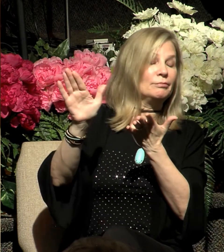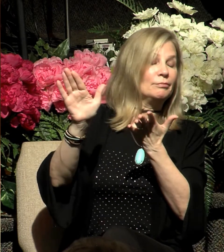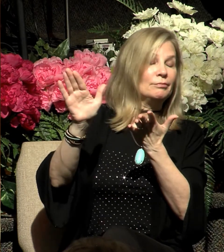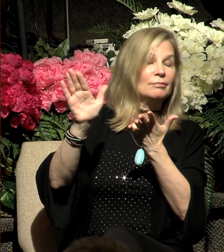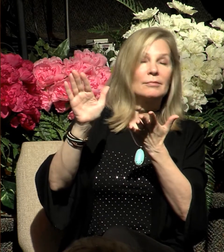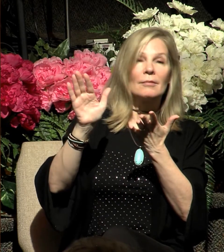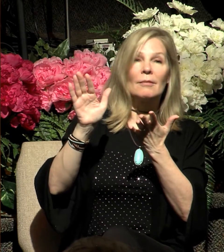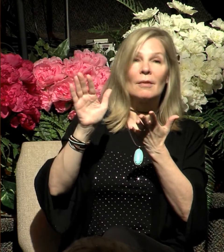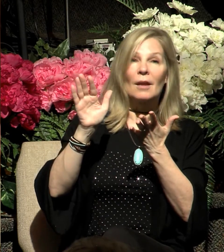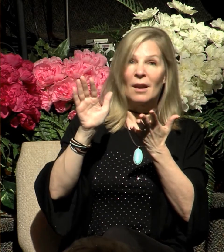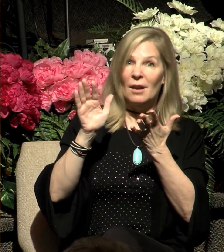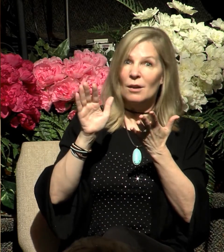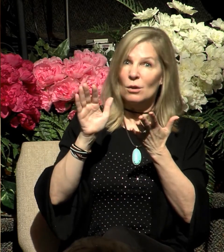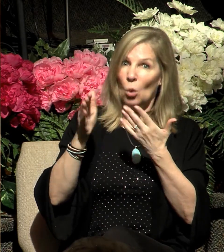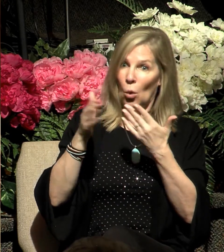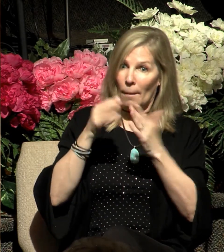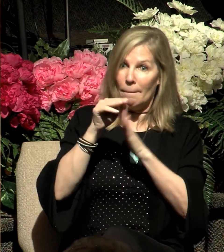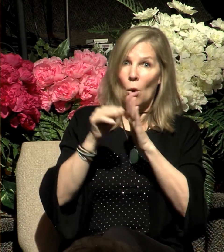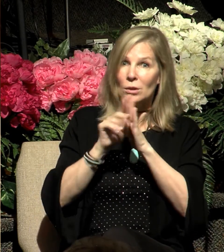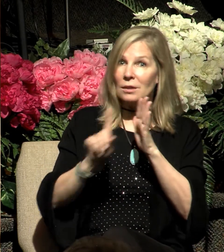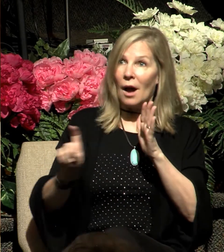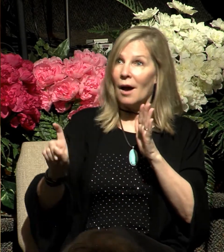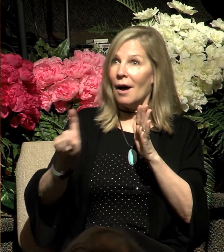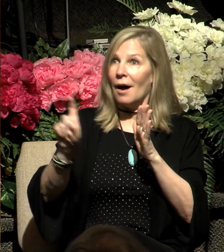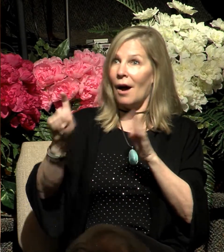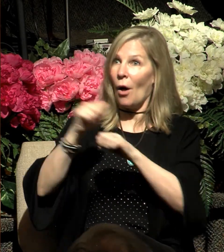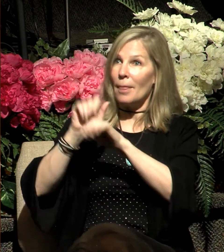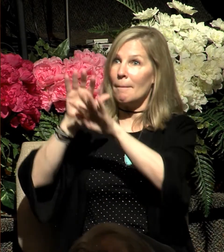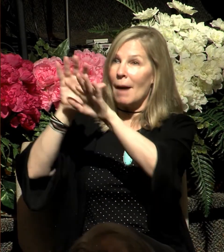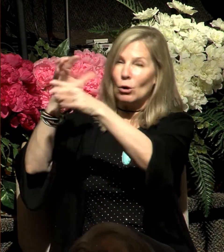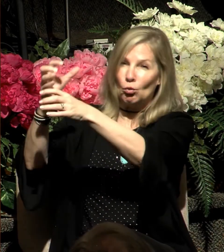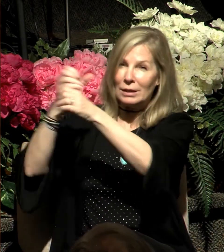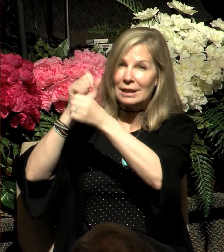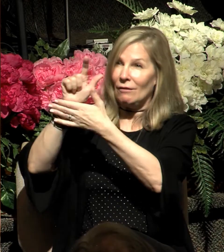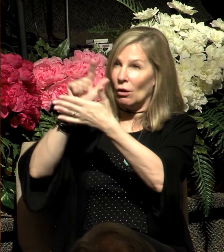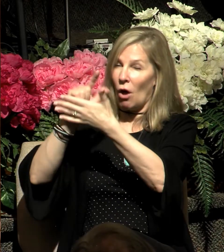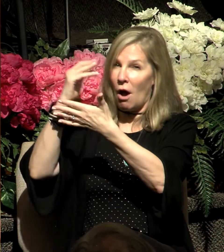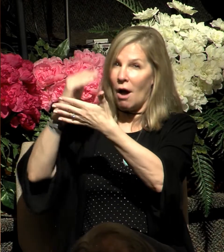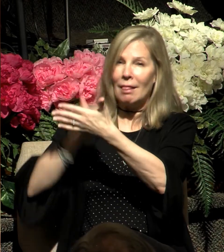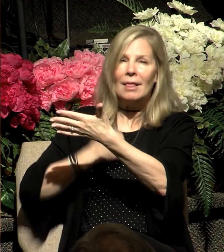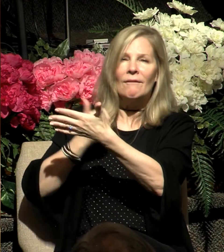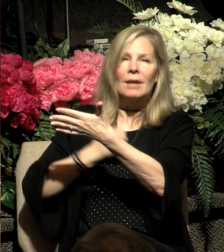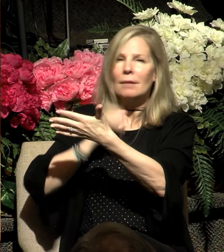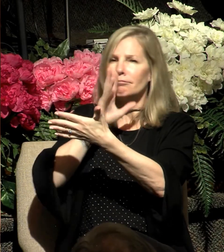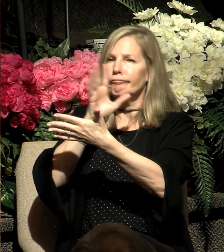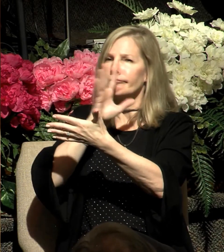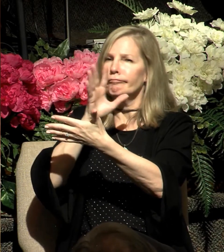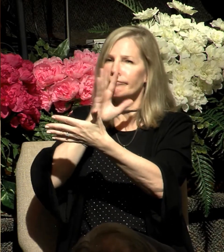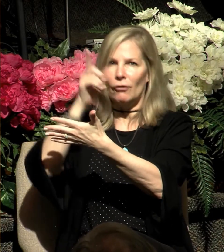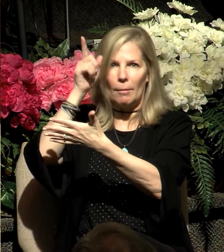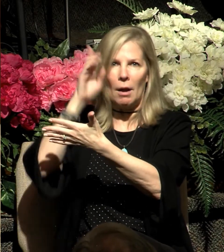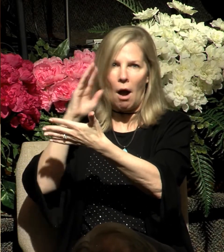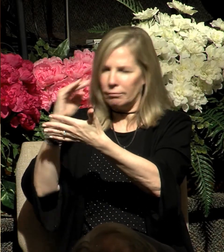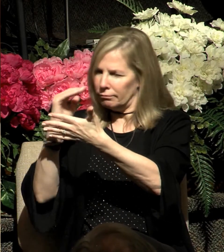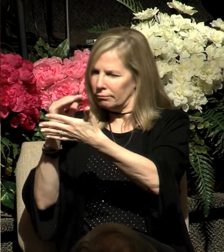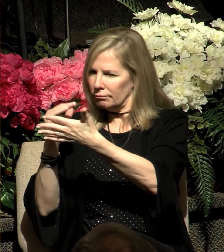deep that while he was up on Mount Sinai receiving the law, the living oracles, they asked his brother Aaron